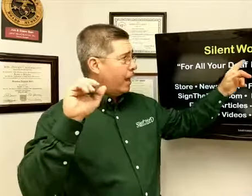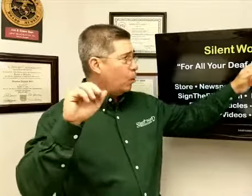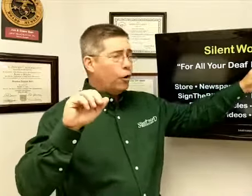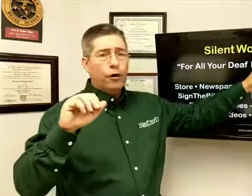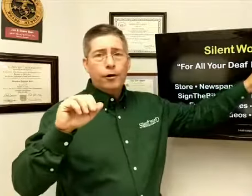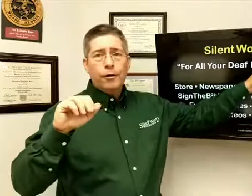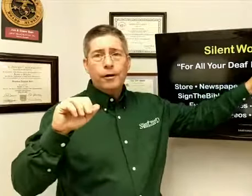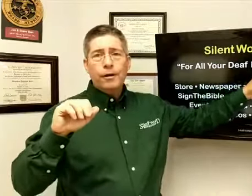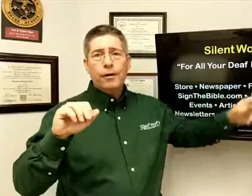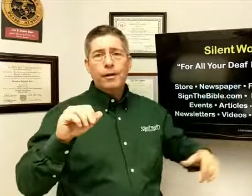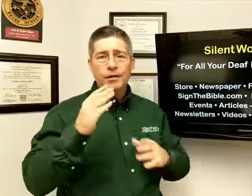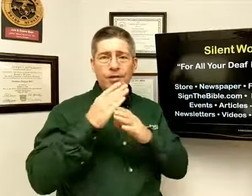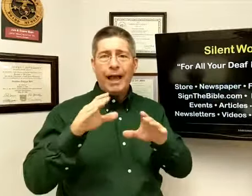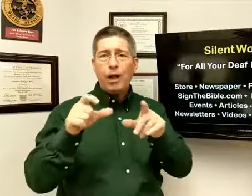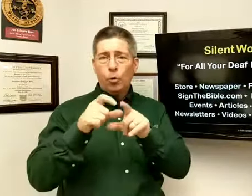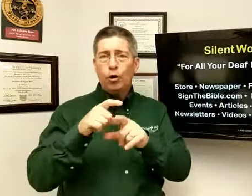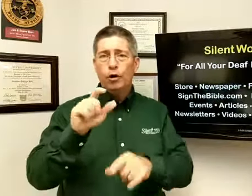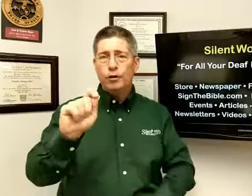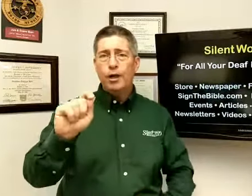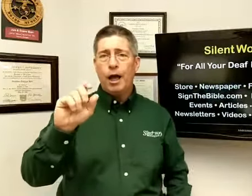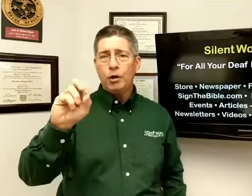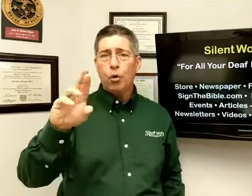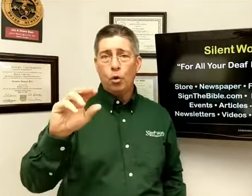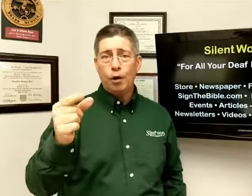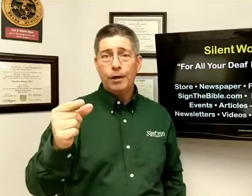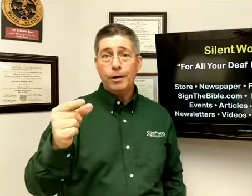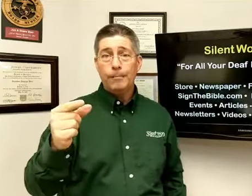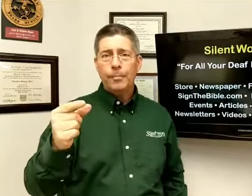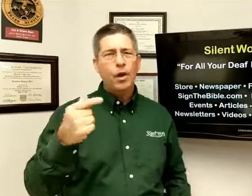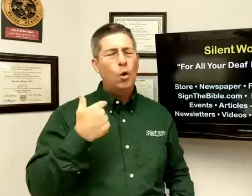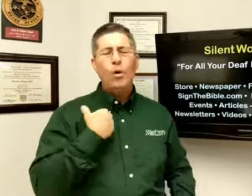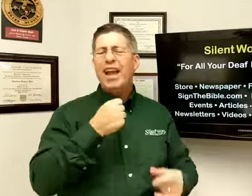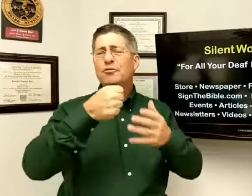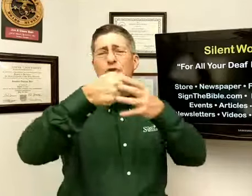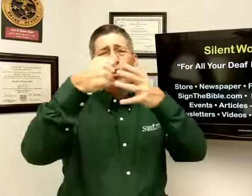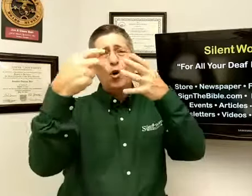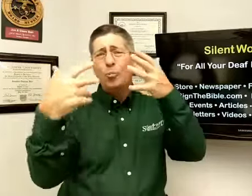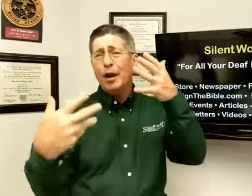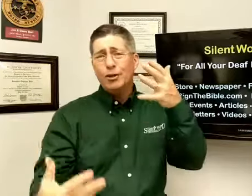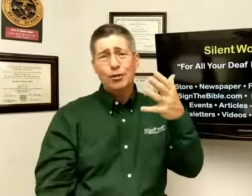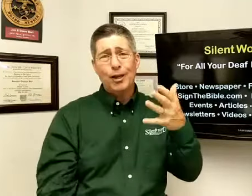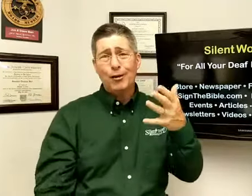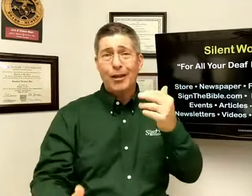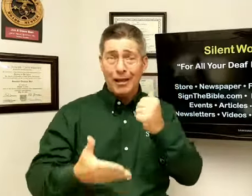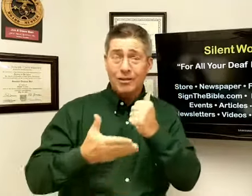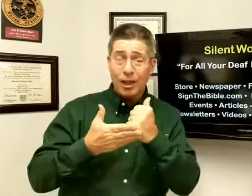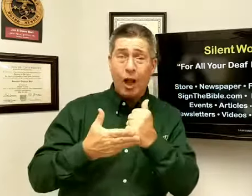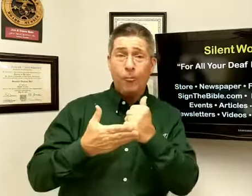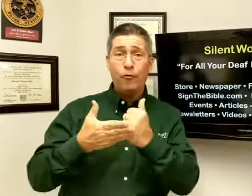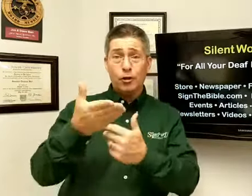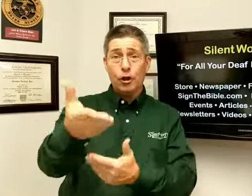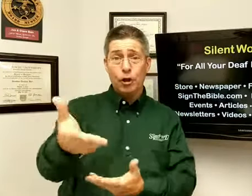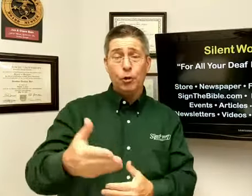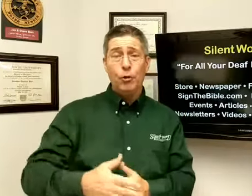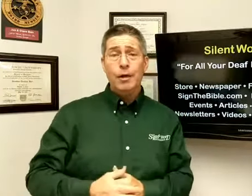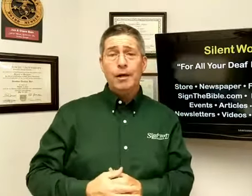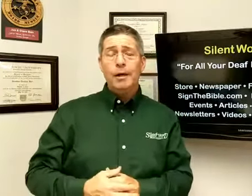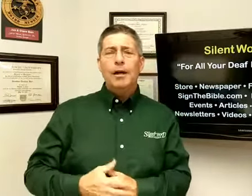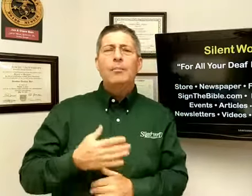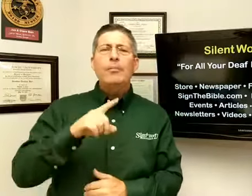SilentWord. SilentWord.org We have so much there that is helpful to you. Maybe you